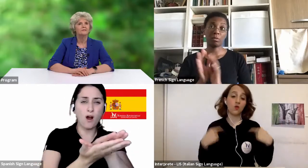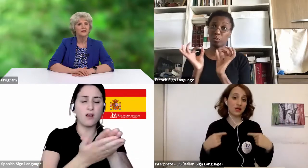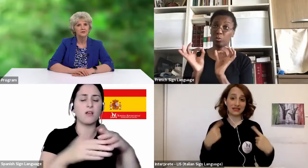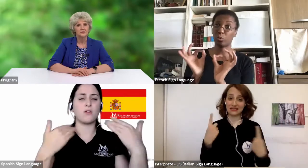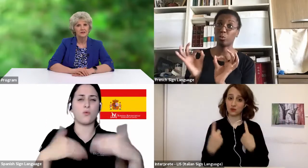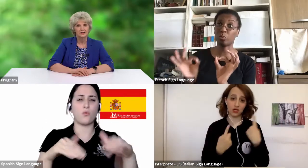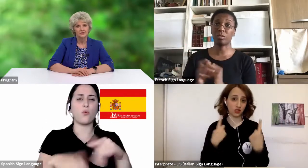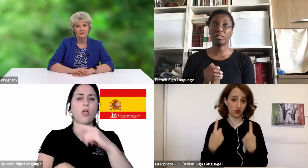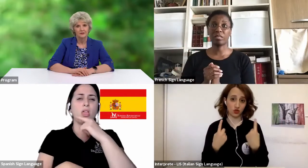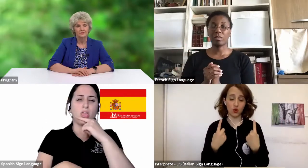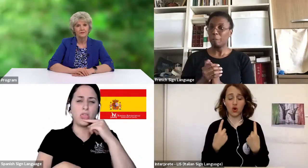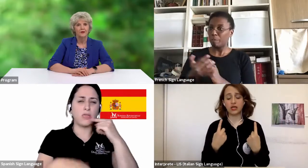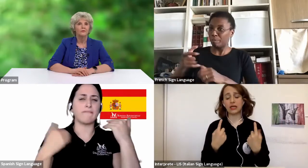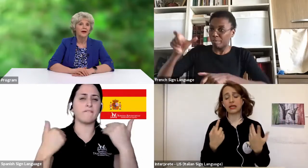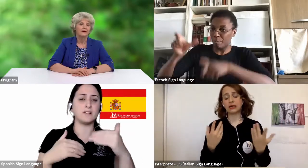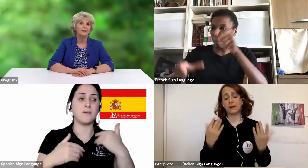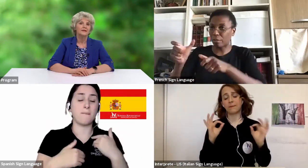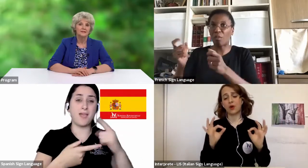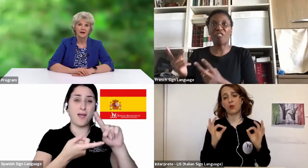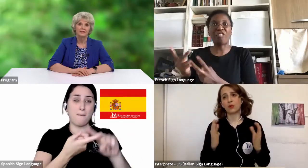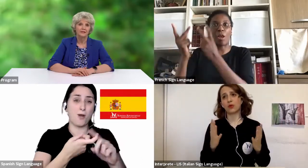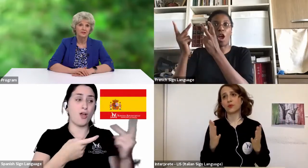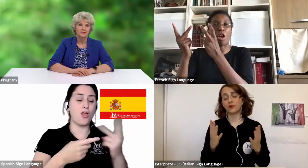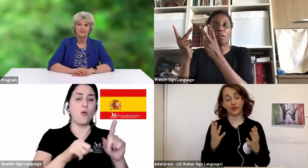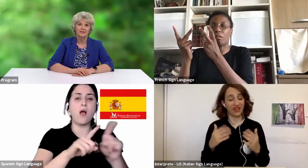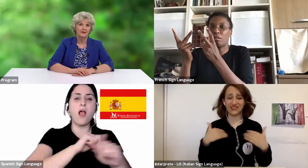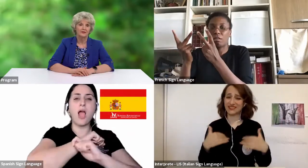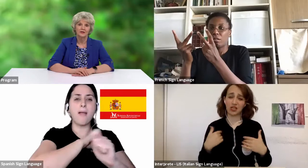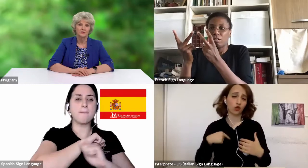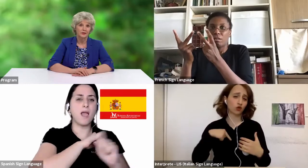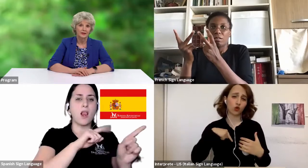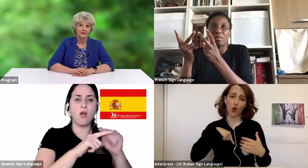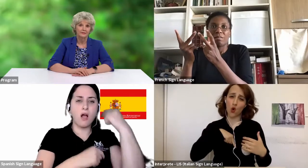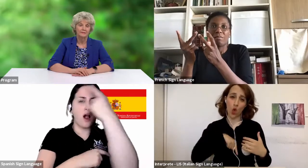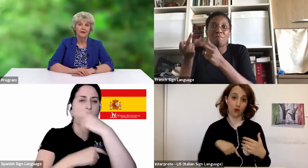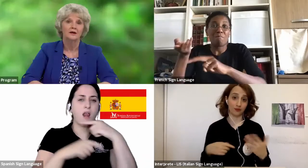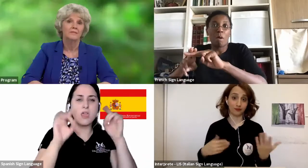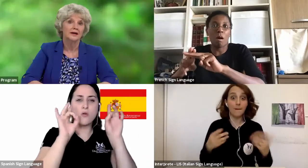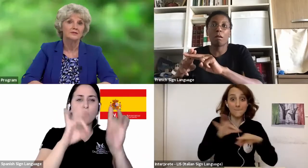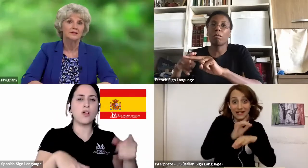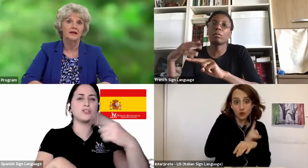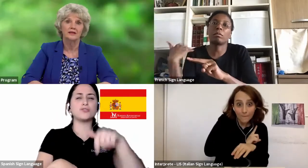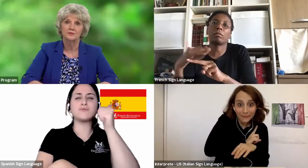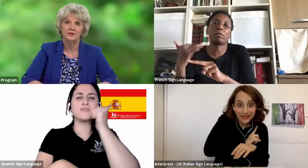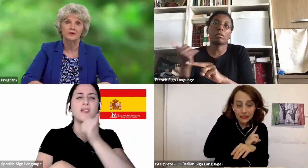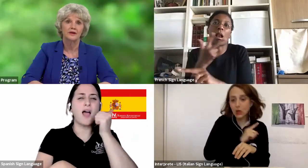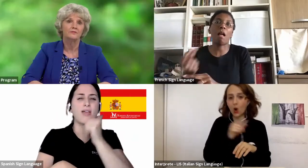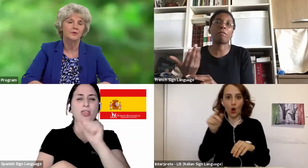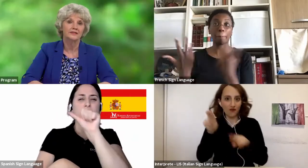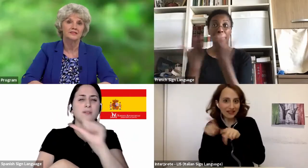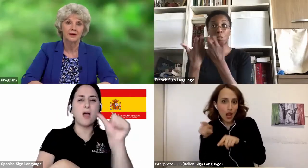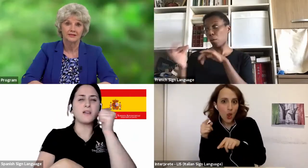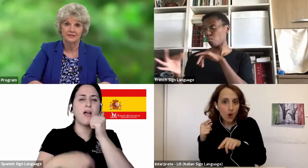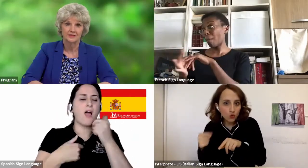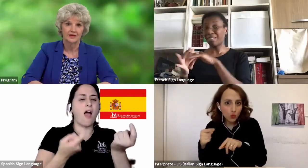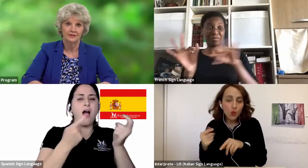We live next door to each other. We have Sabbath lunches together each week. My husband and his brother have